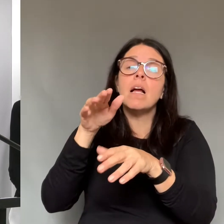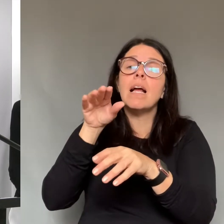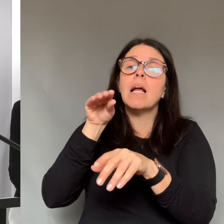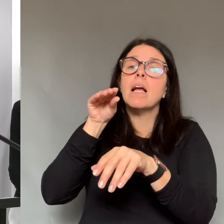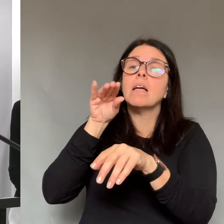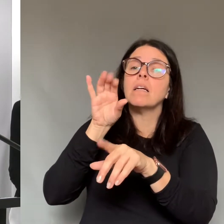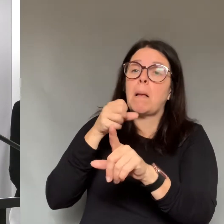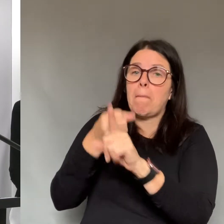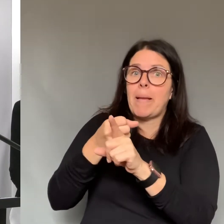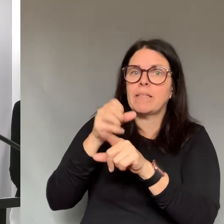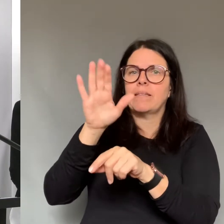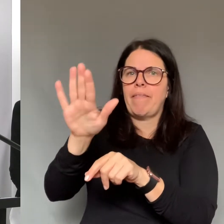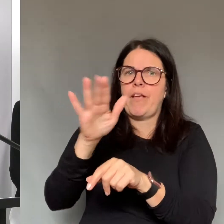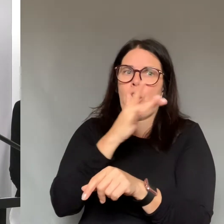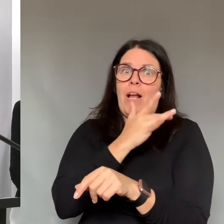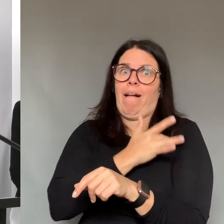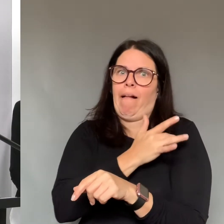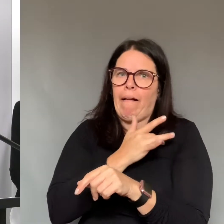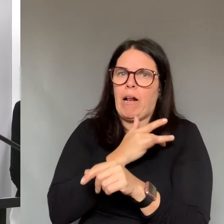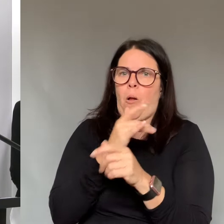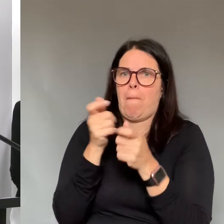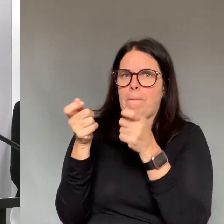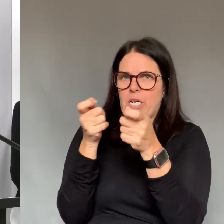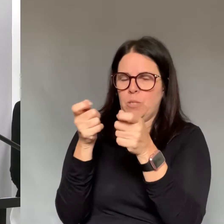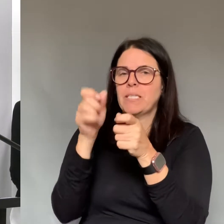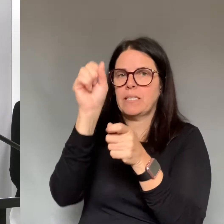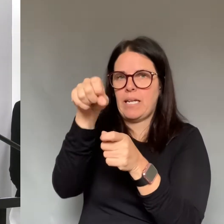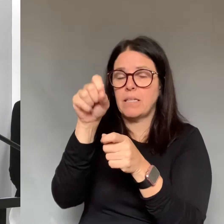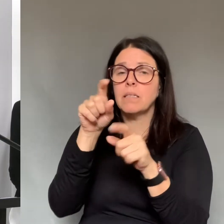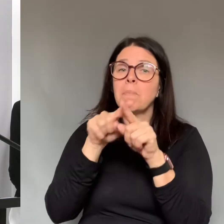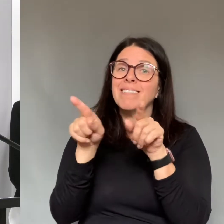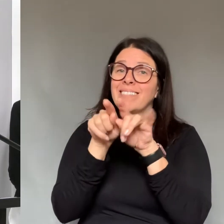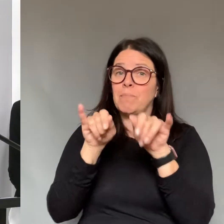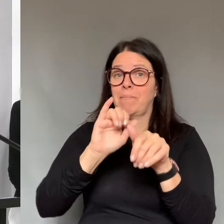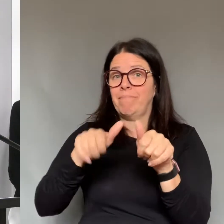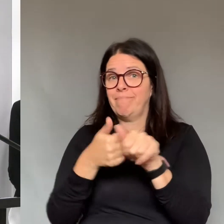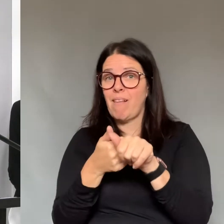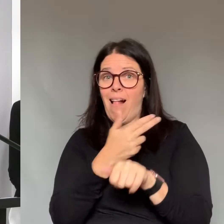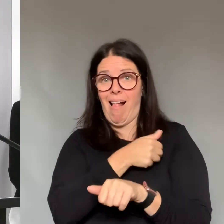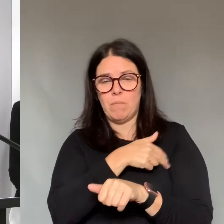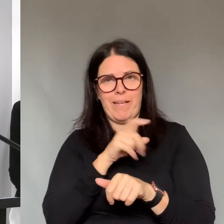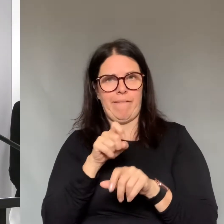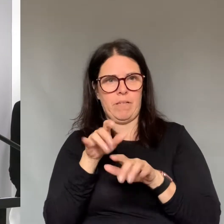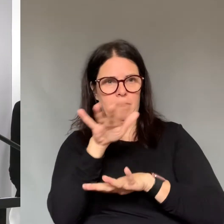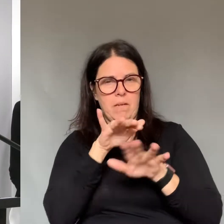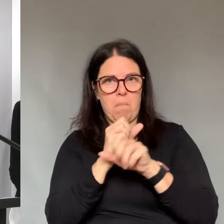We will now take questions from the media. We will start with CDC.